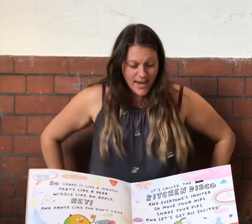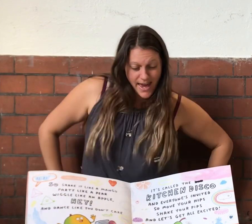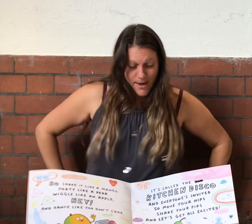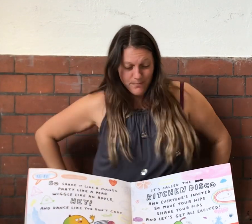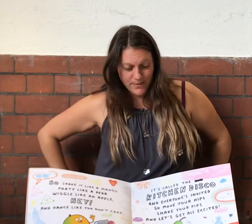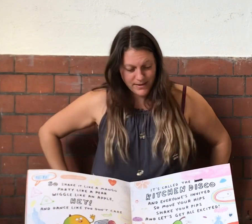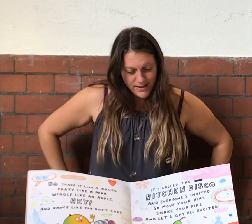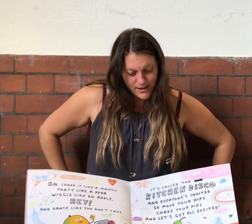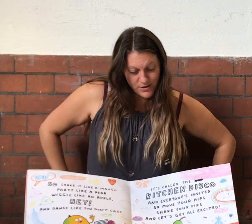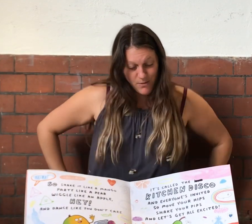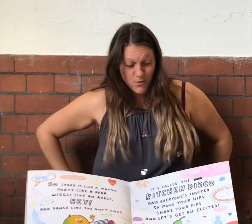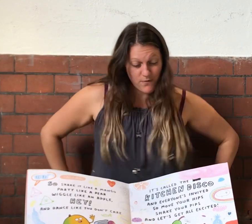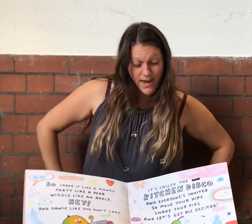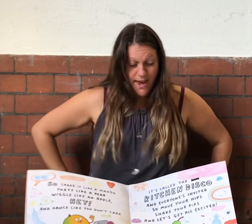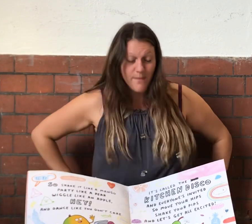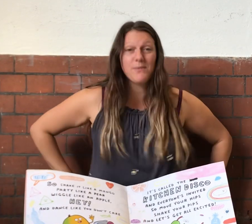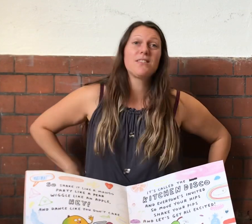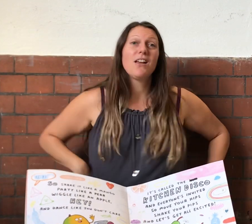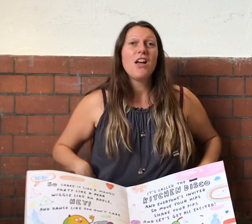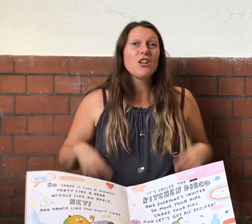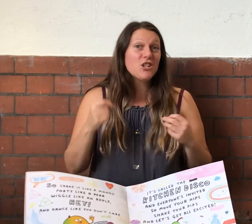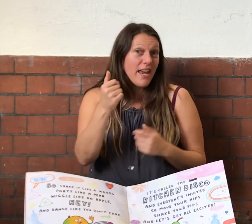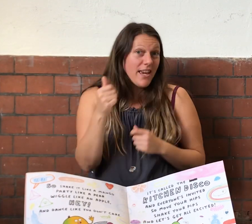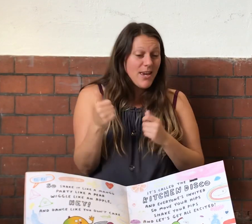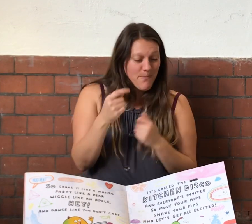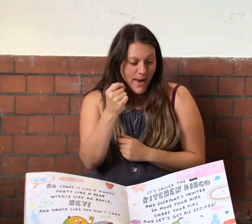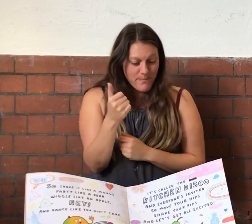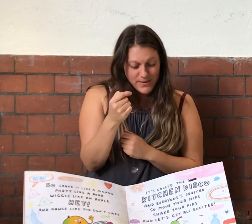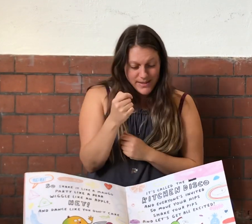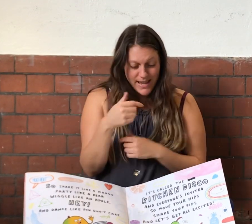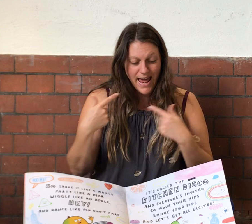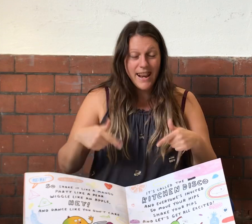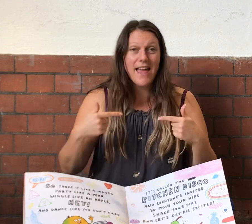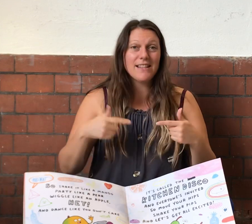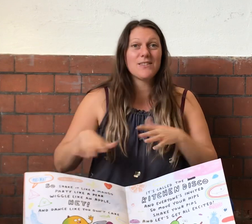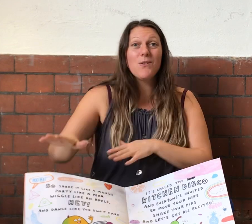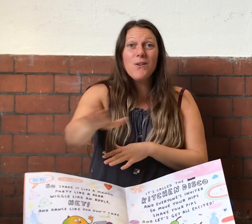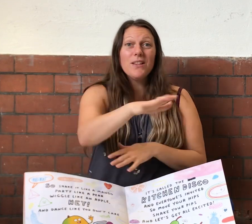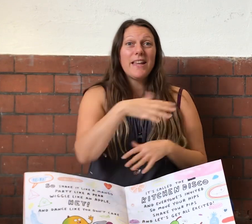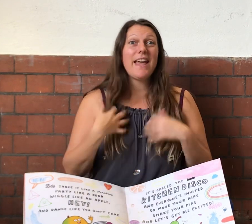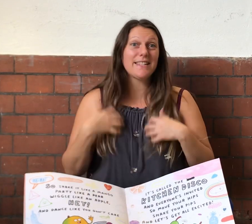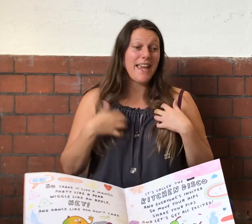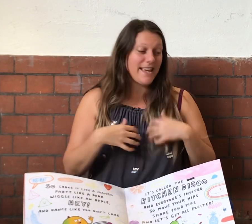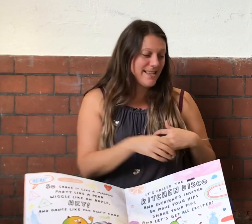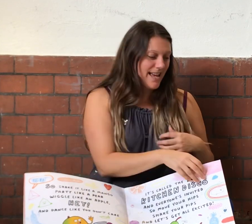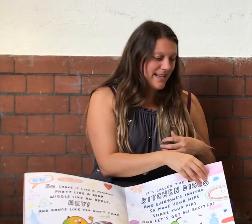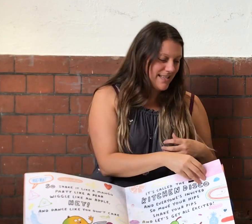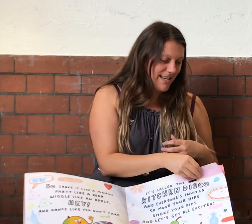shake your hips, so move your hips, shake your pips and let's all get excited.